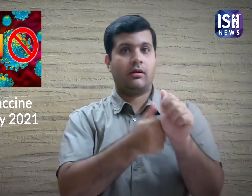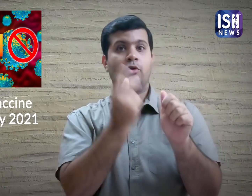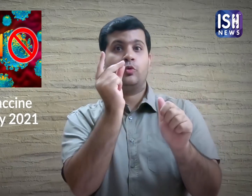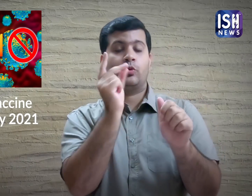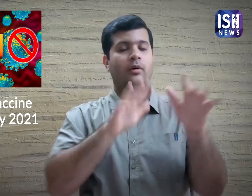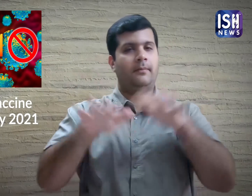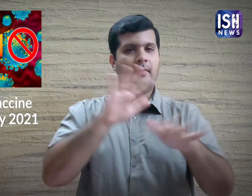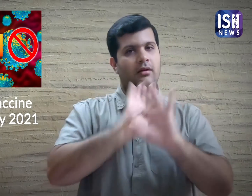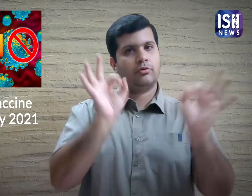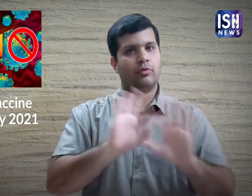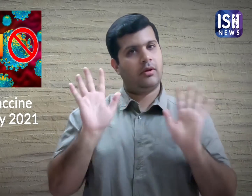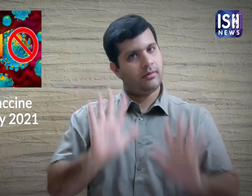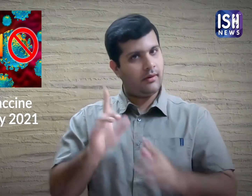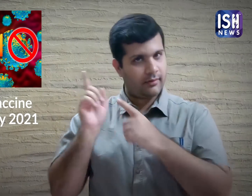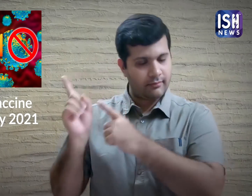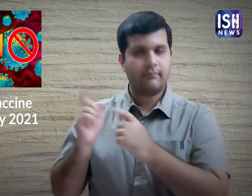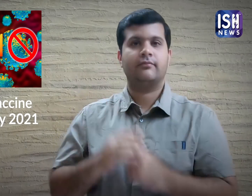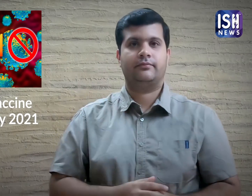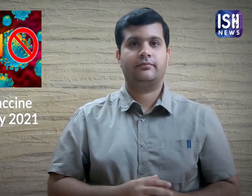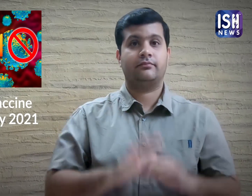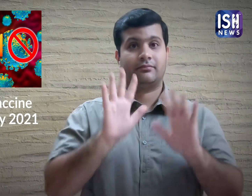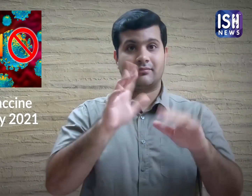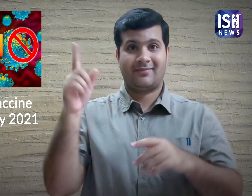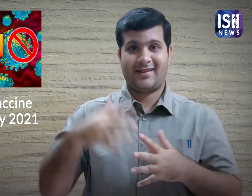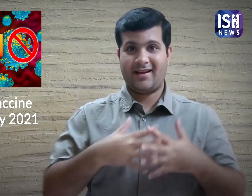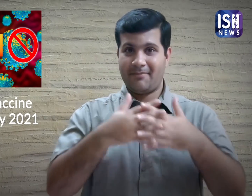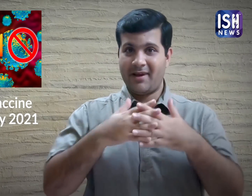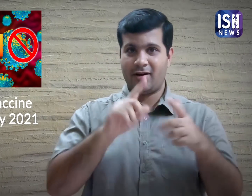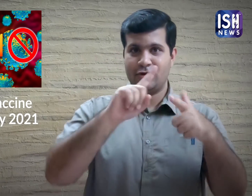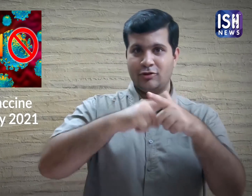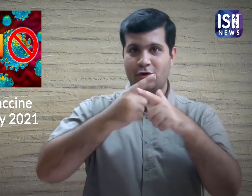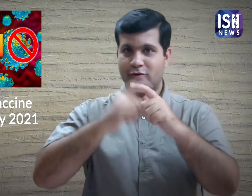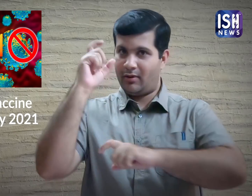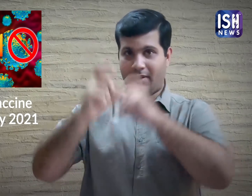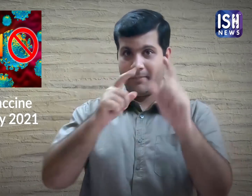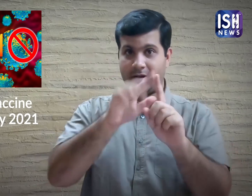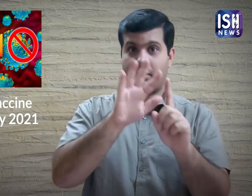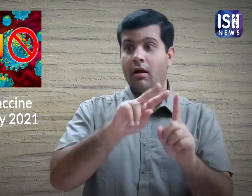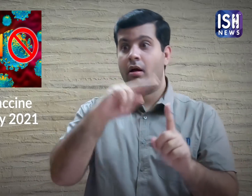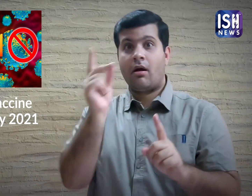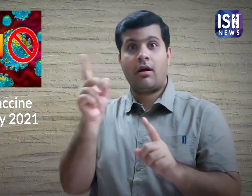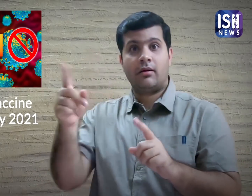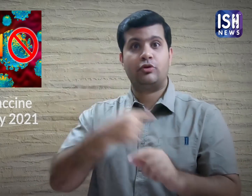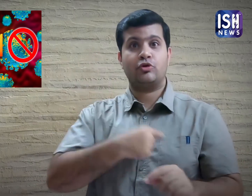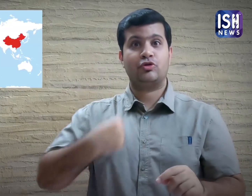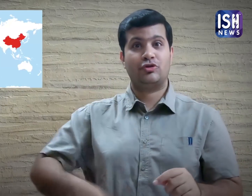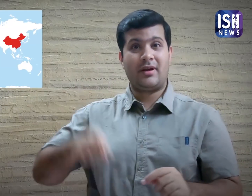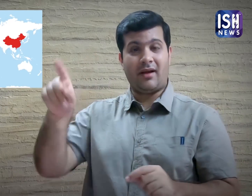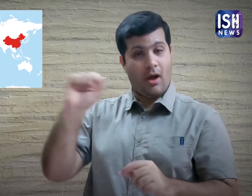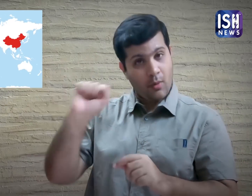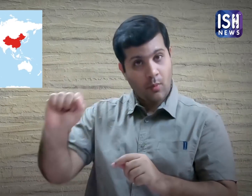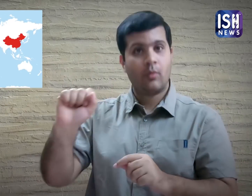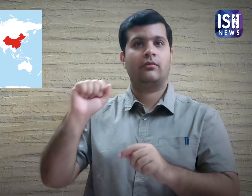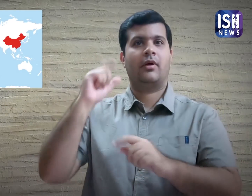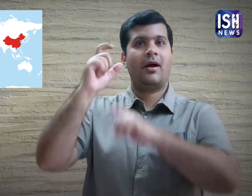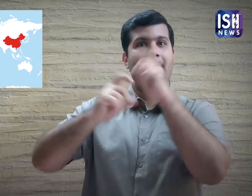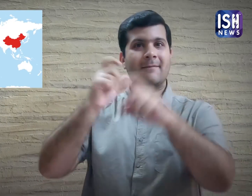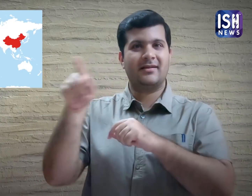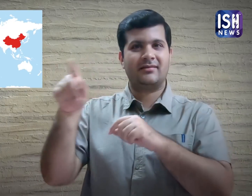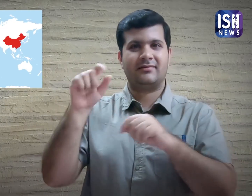backups in the case, the lead candidate doesn't work well. Along with Johnson & Johnson, China's